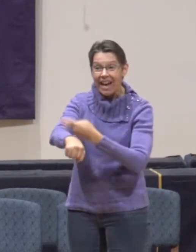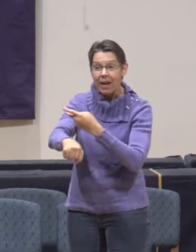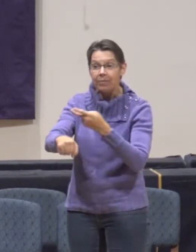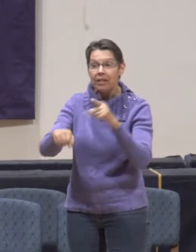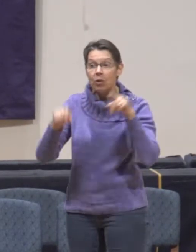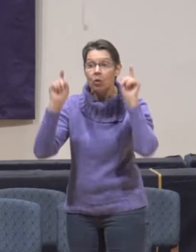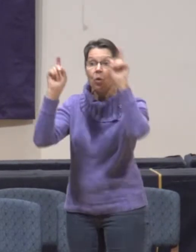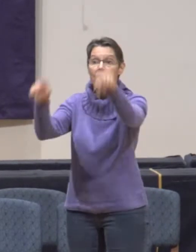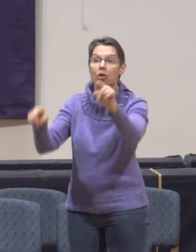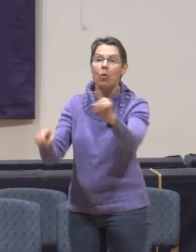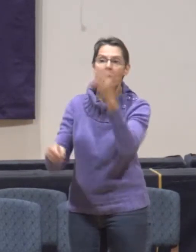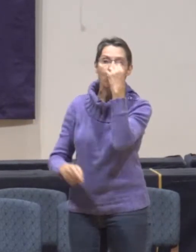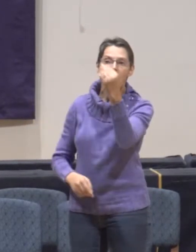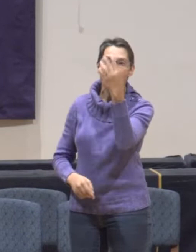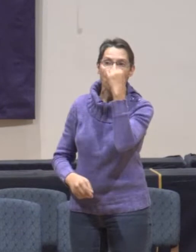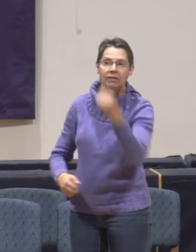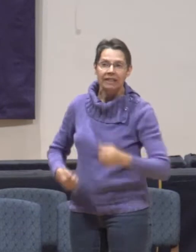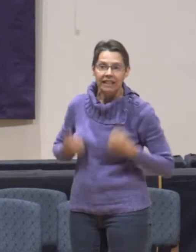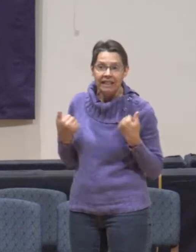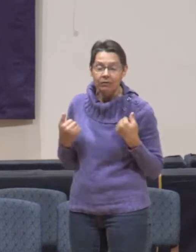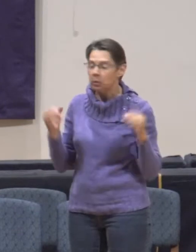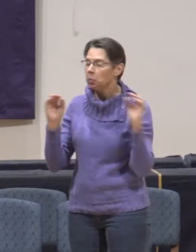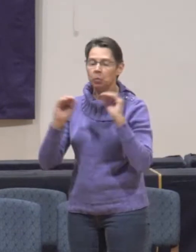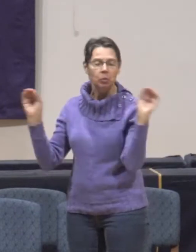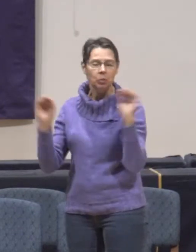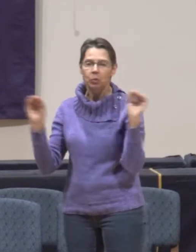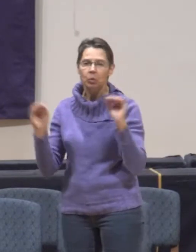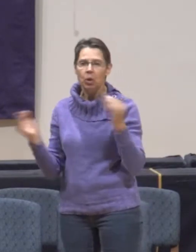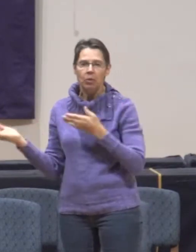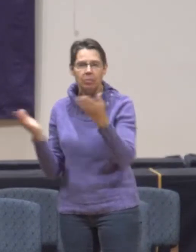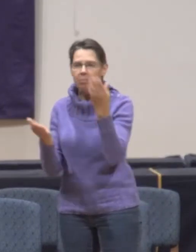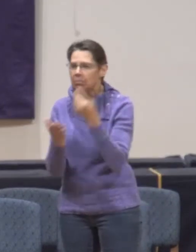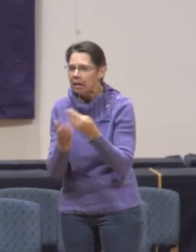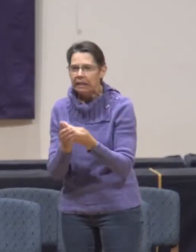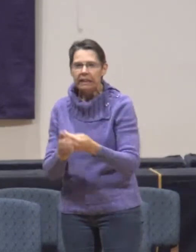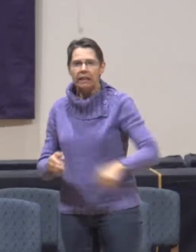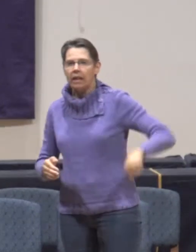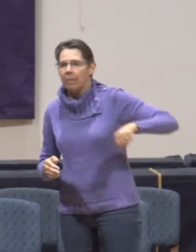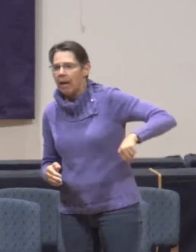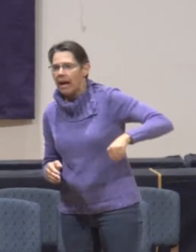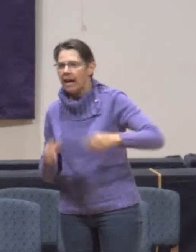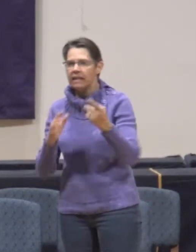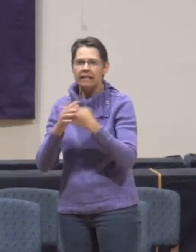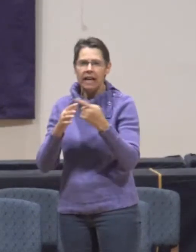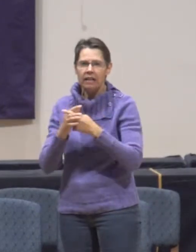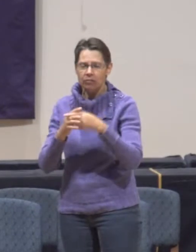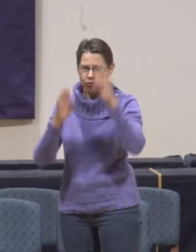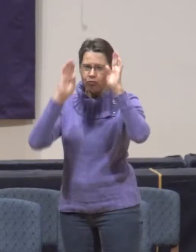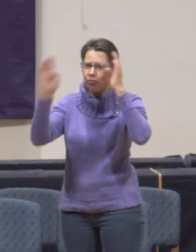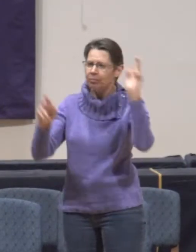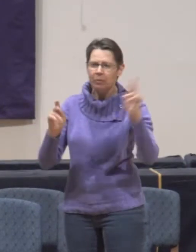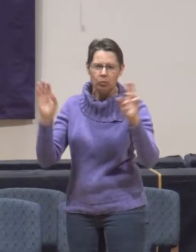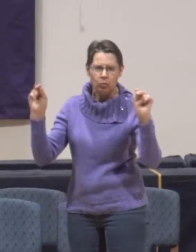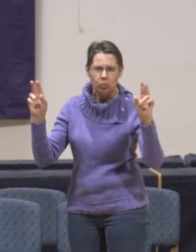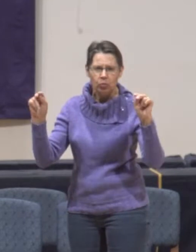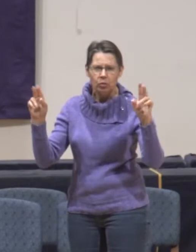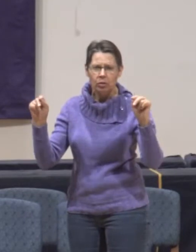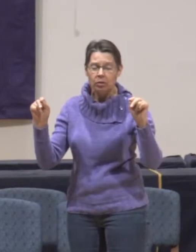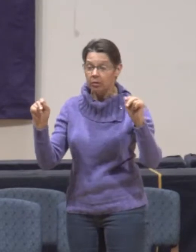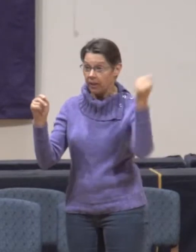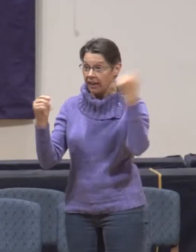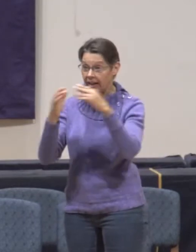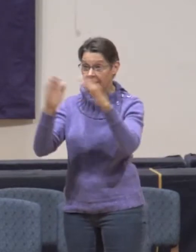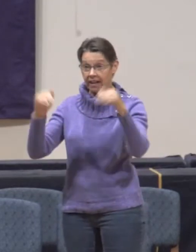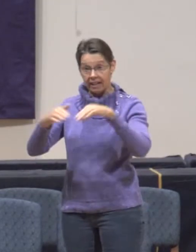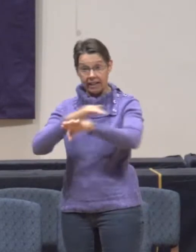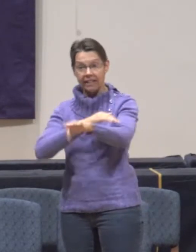wolves. Carry no purse, no bag, no sandals, and greet no one on the road. Whatever house you enter, first say, peace to